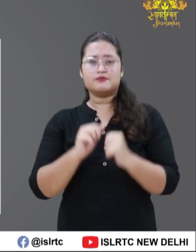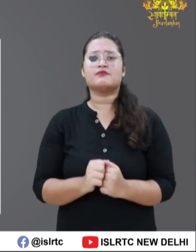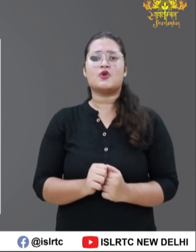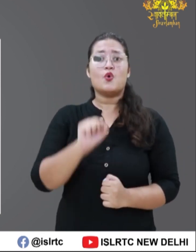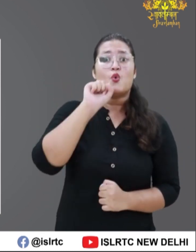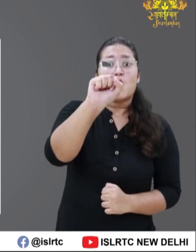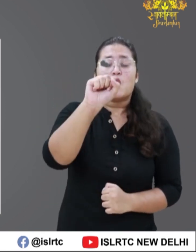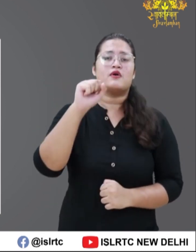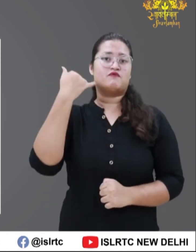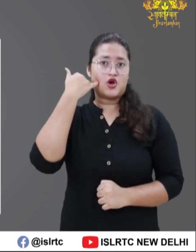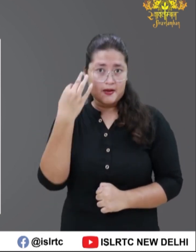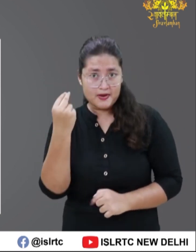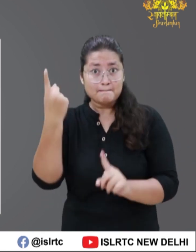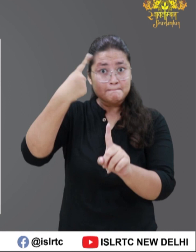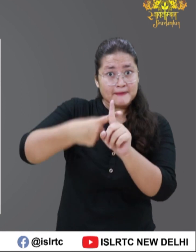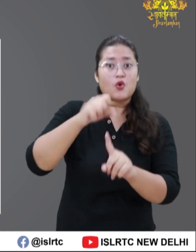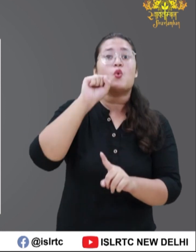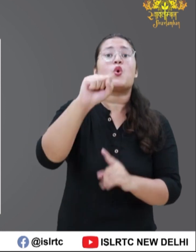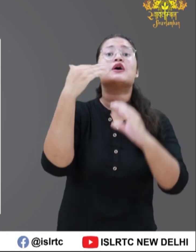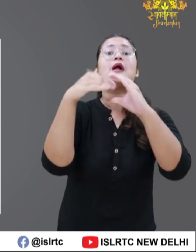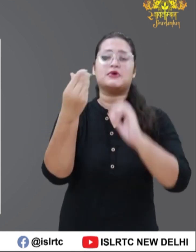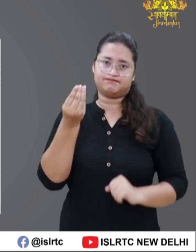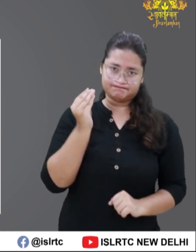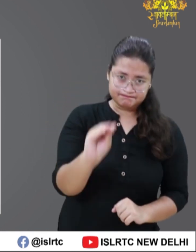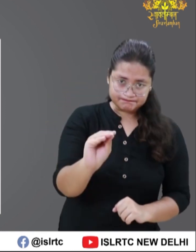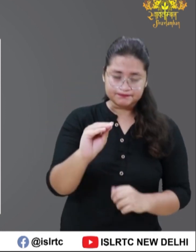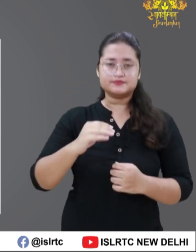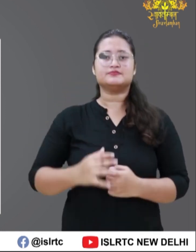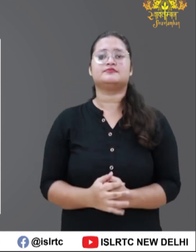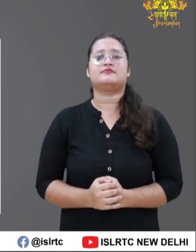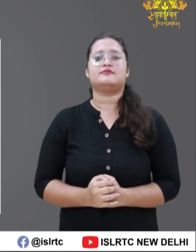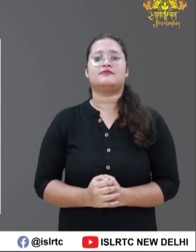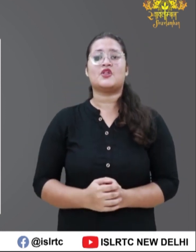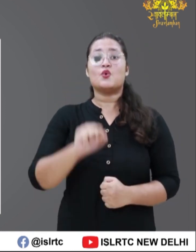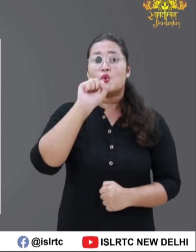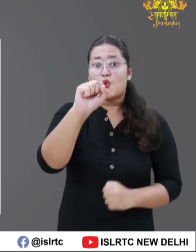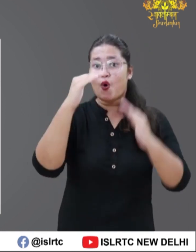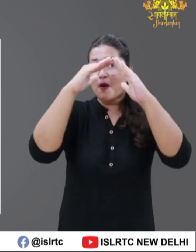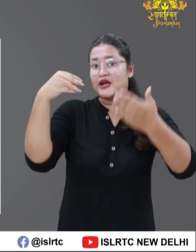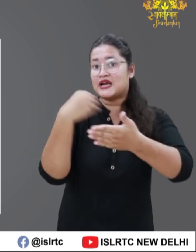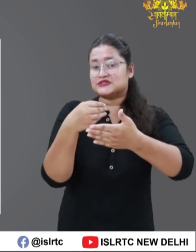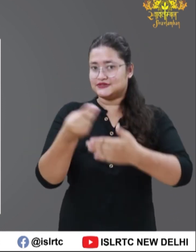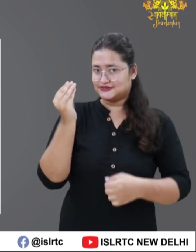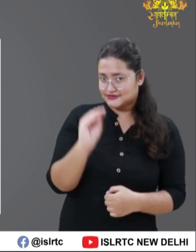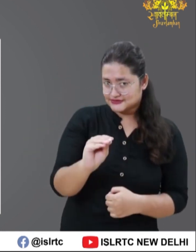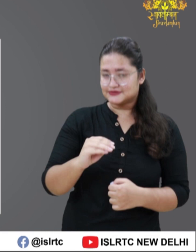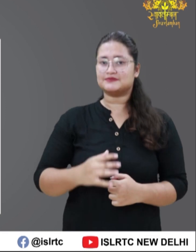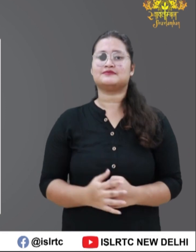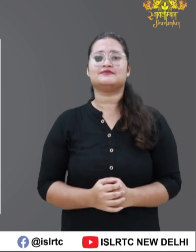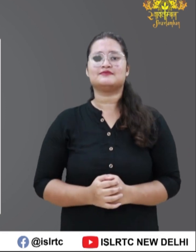mention your specific topic. Nine, fill your phone number, your email address, your home address,